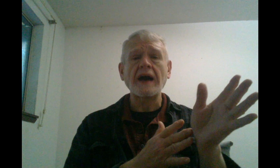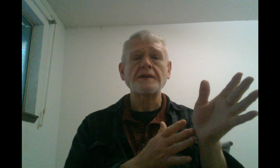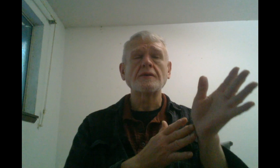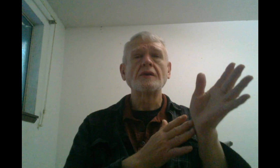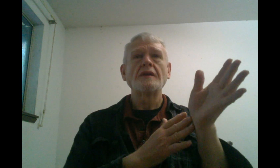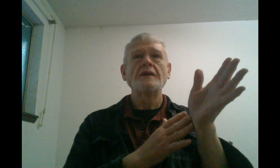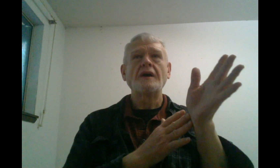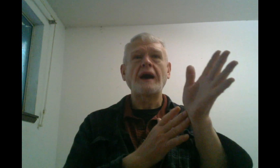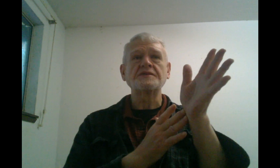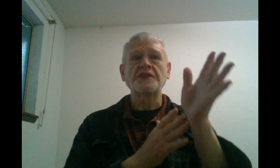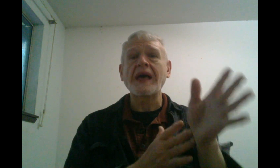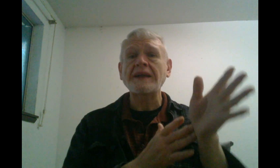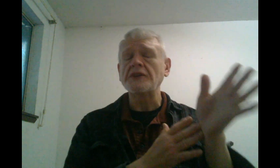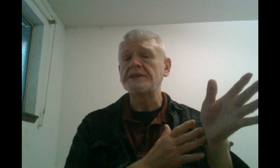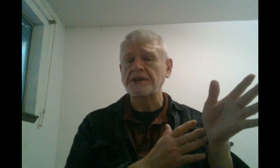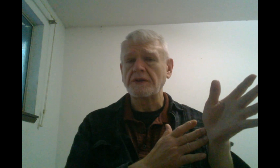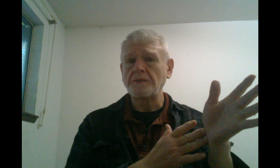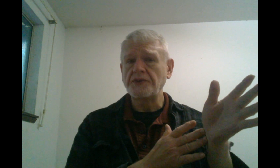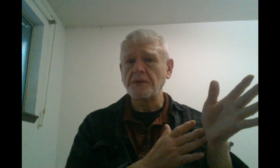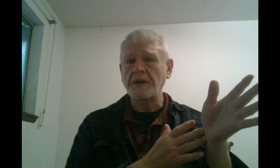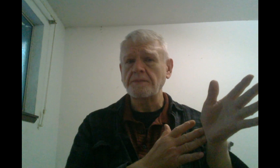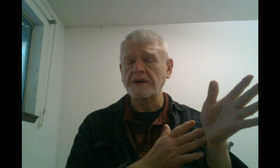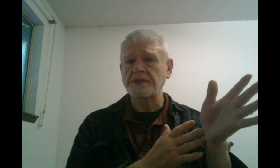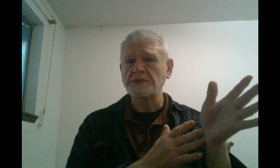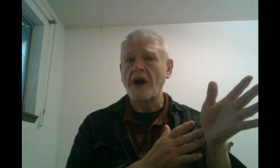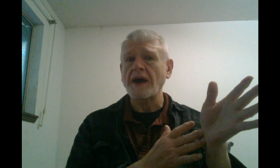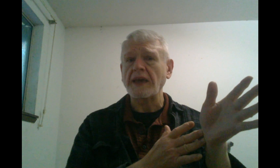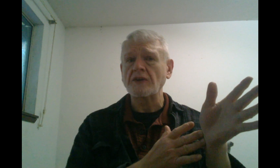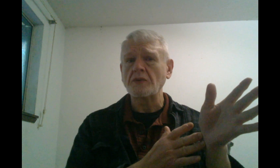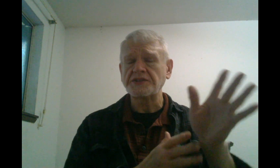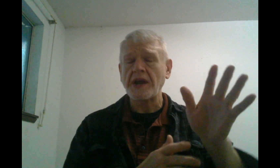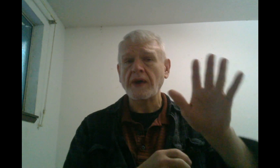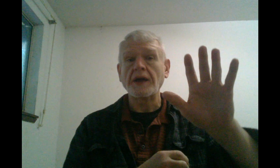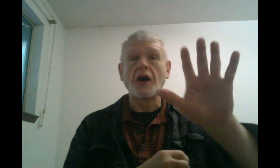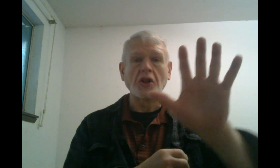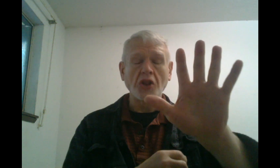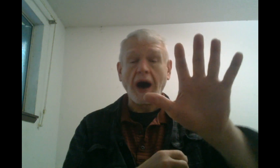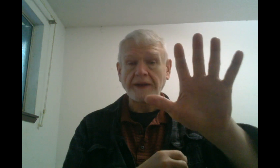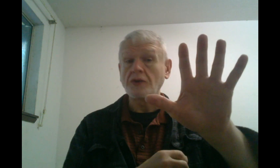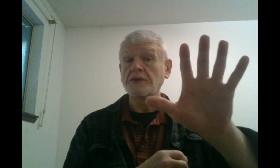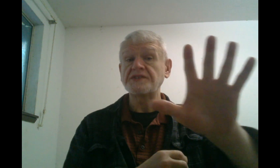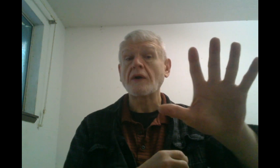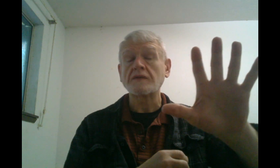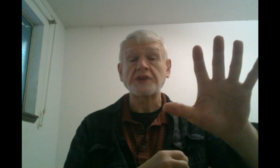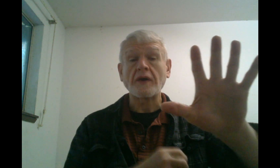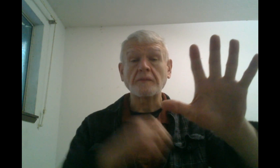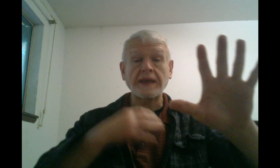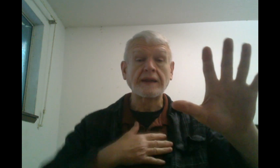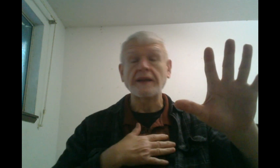got—I was glad to listen to the one person who was talking who was sharing a lot. You could say oversharing, but again, I